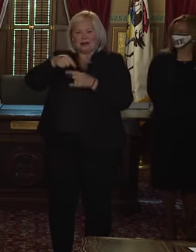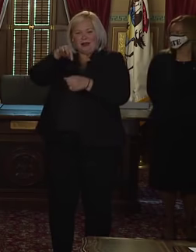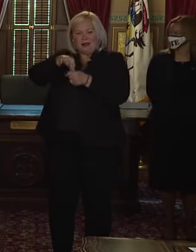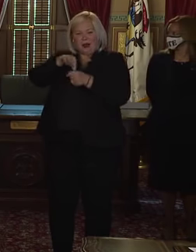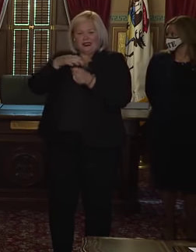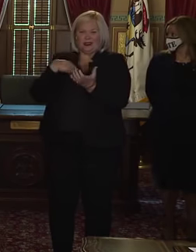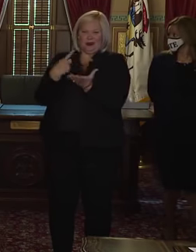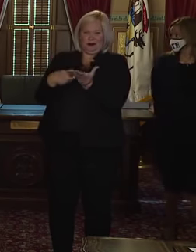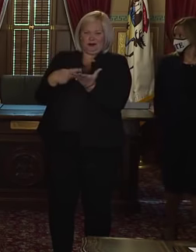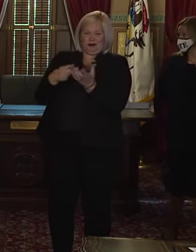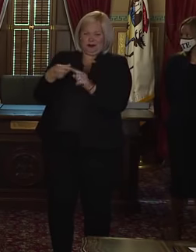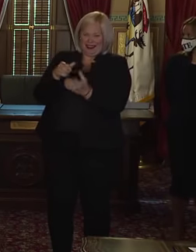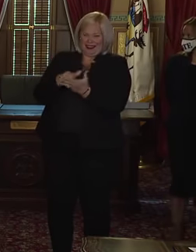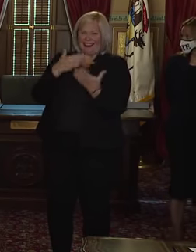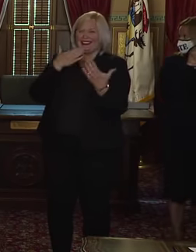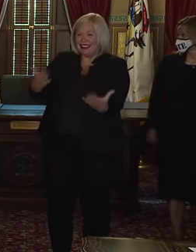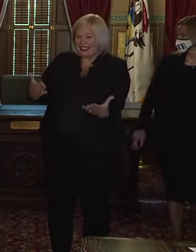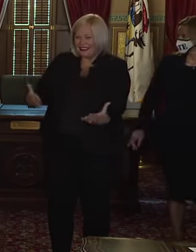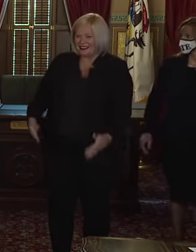address it. Thank you.